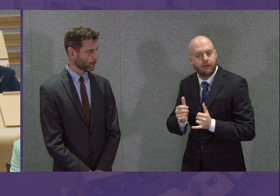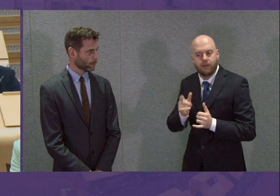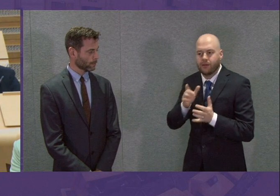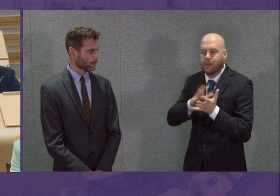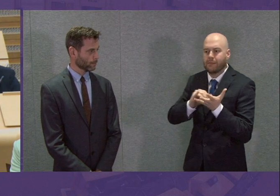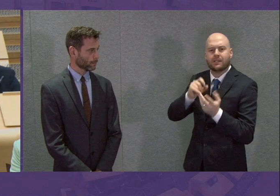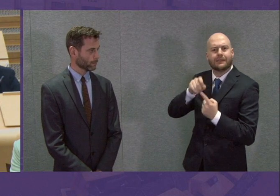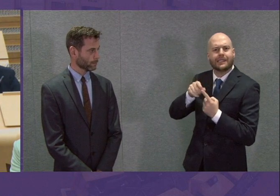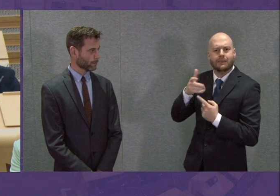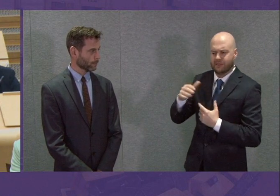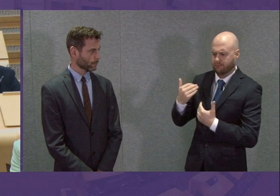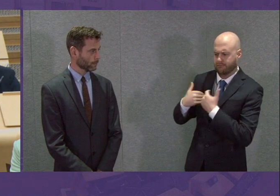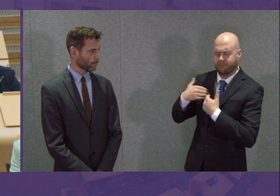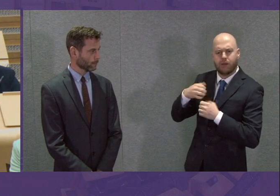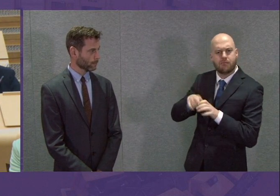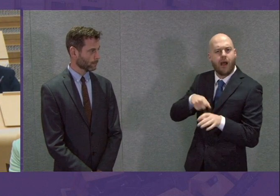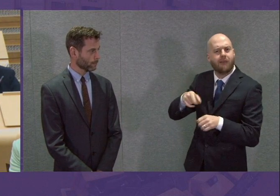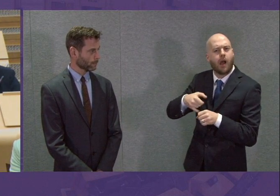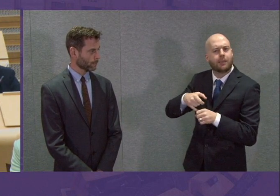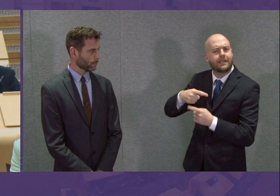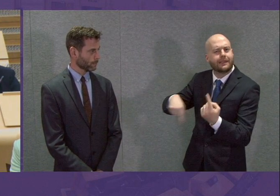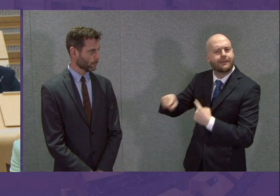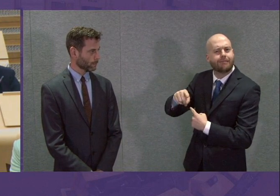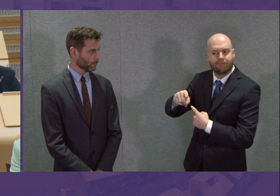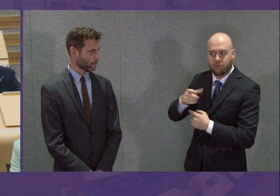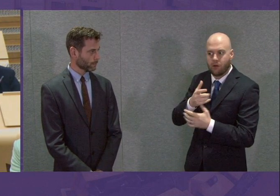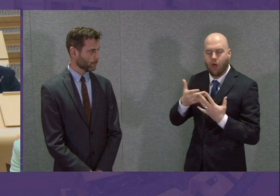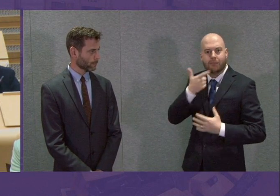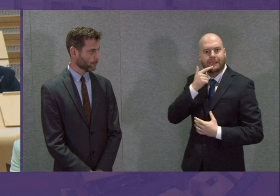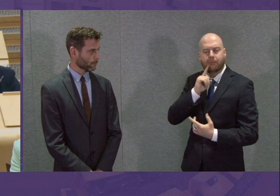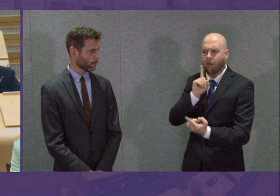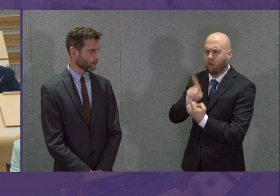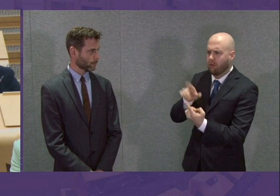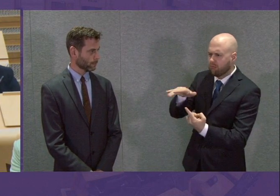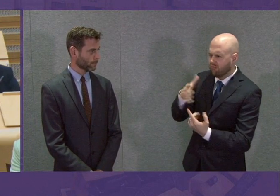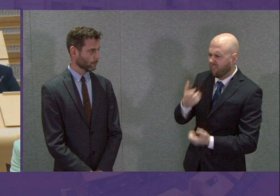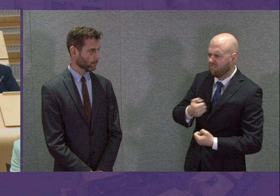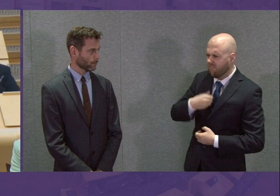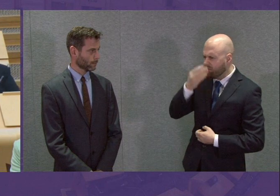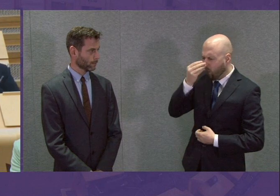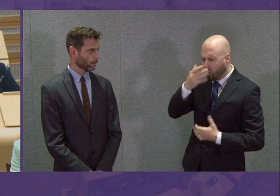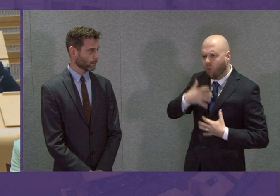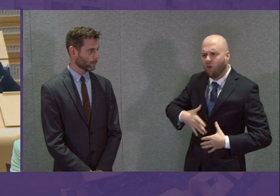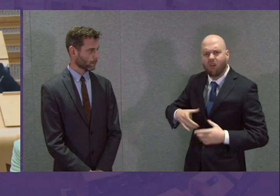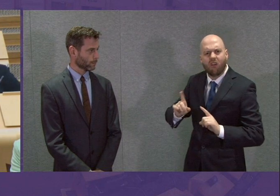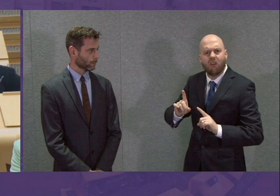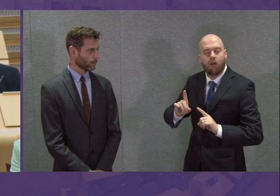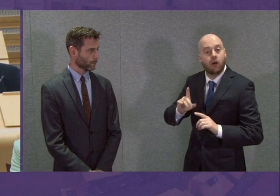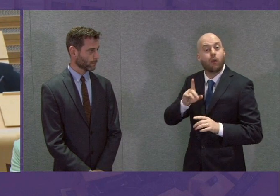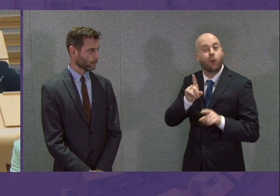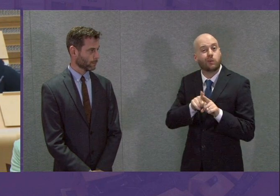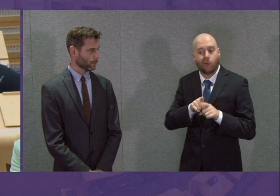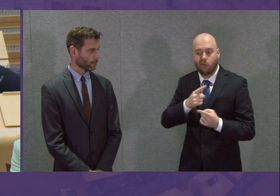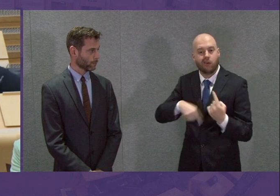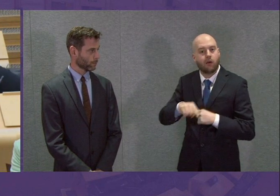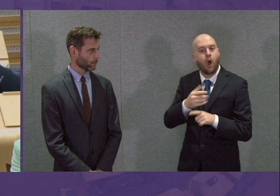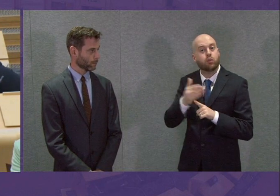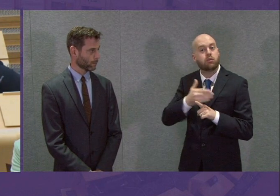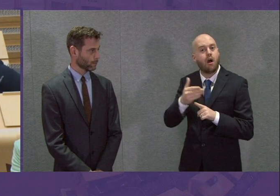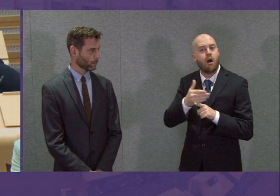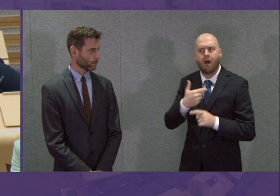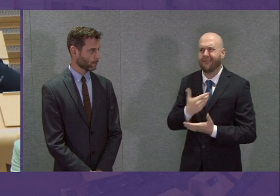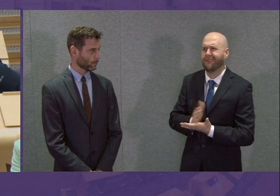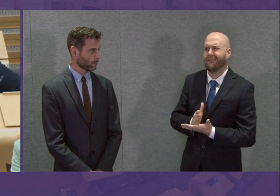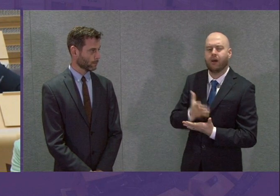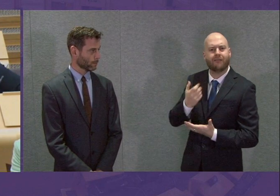customers with flu-like symptoms, and they are often the first point of contact for the elderly, but will not themselves know if they have the virus. And we've been contacted